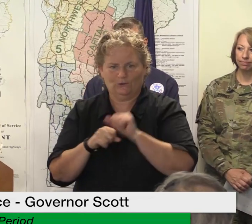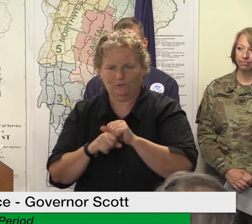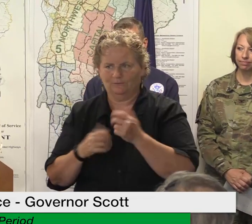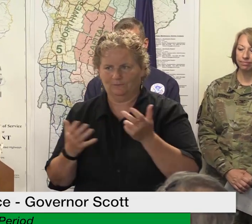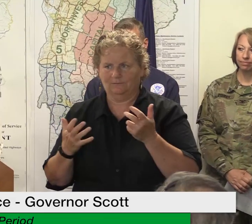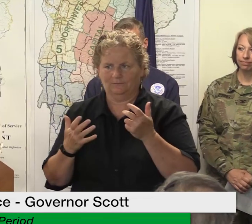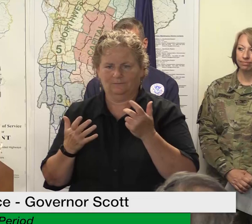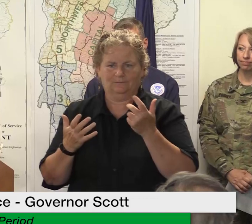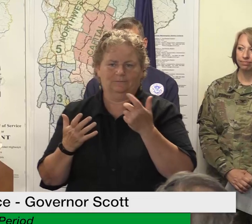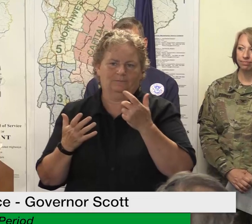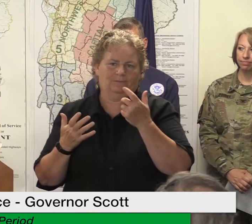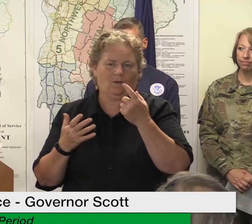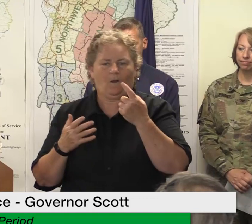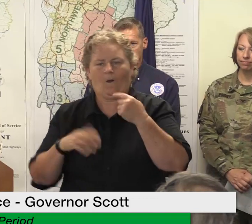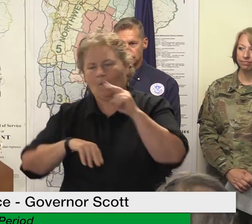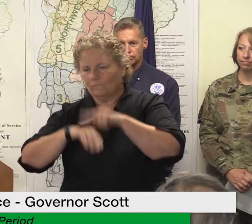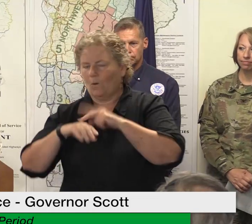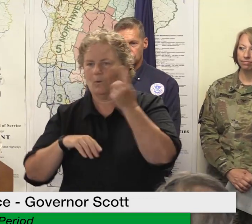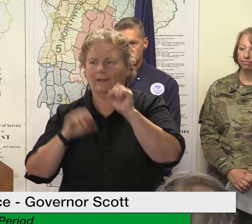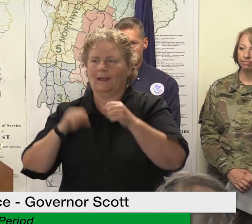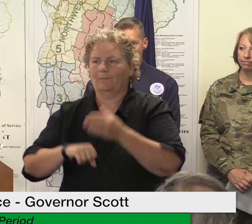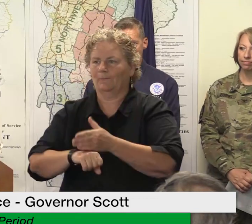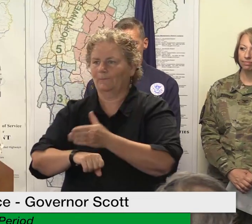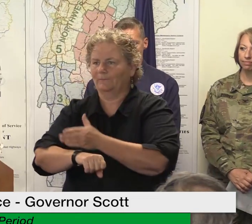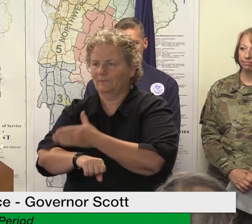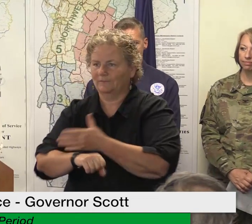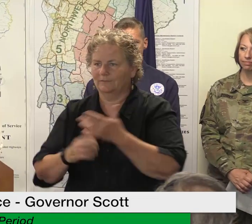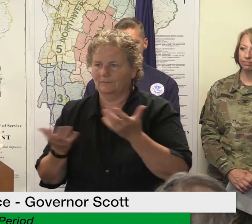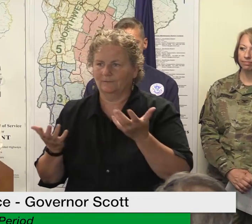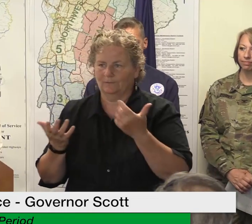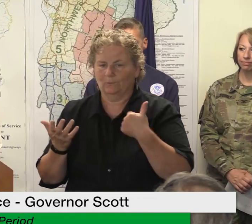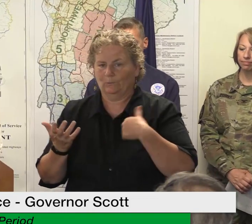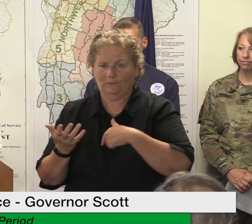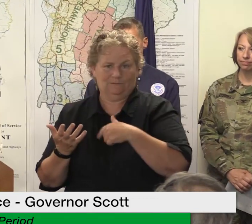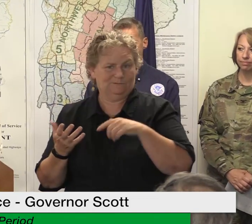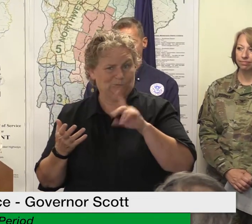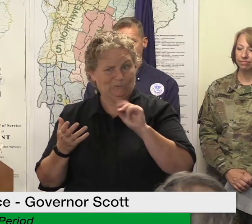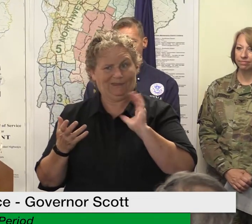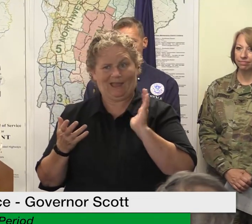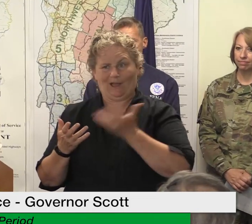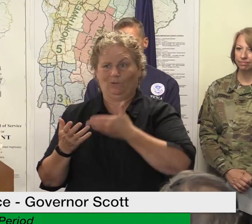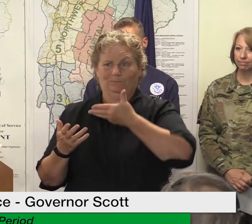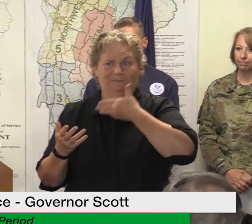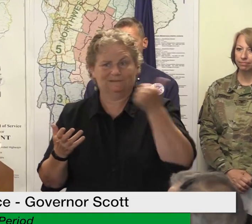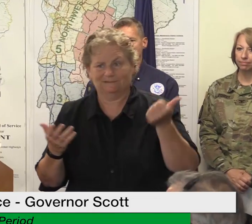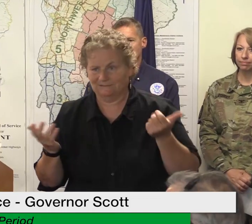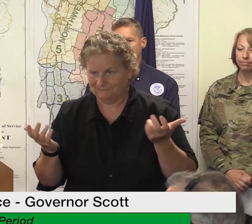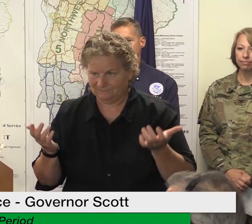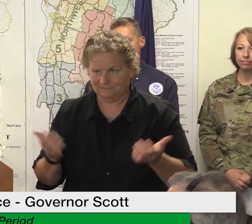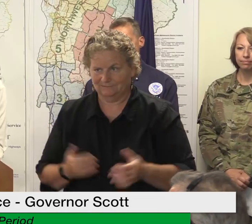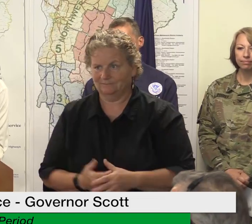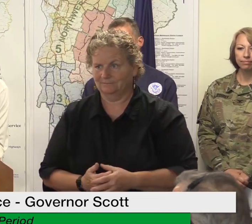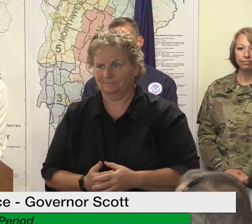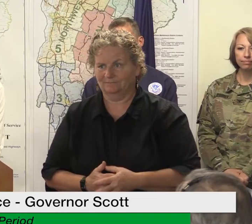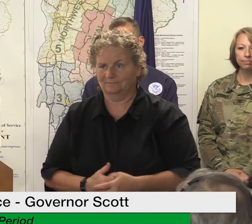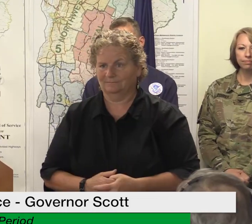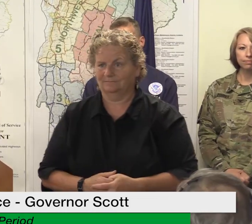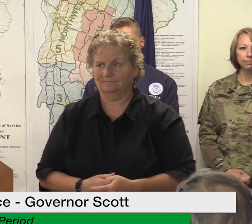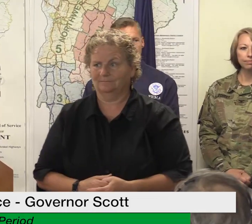and we are doing our very best to meet the needs of vermonters do we have any room for the department